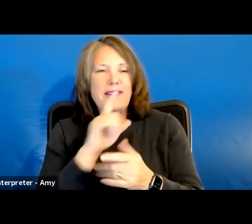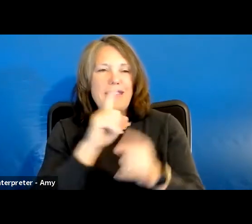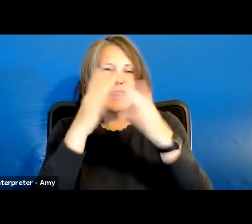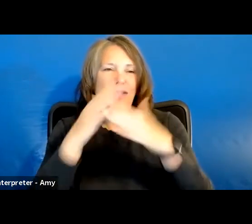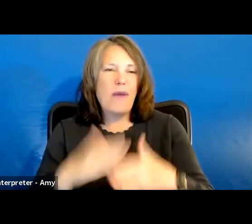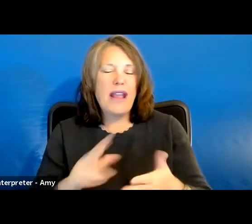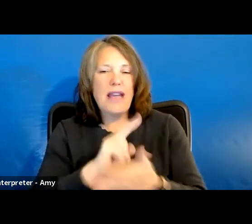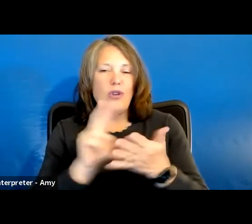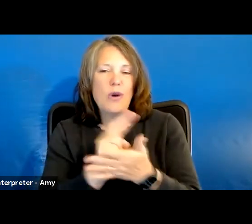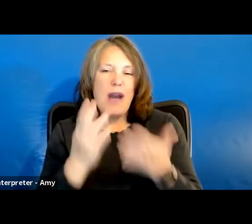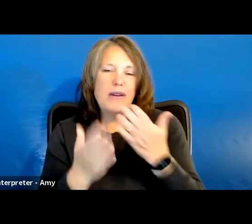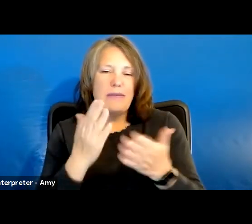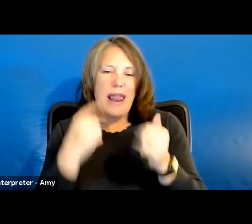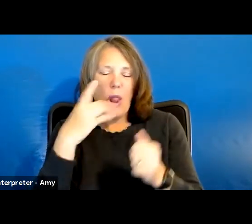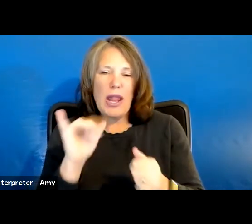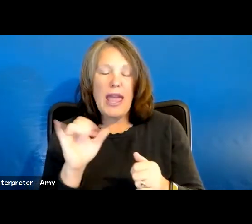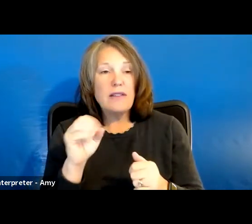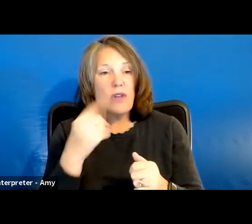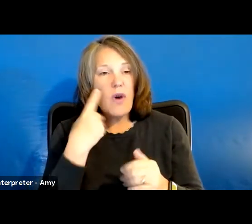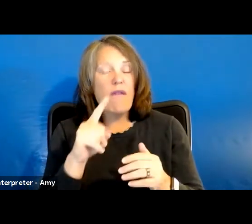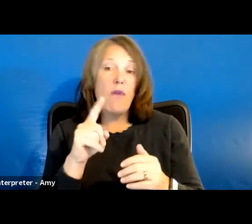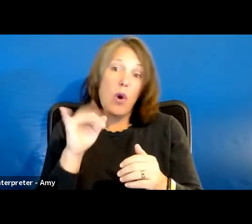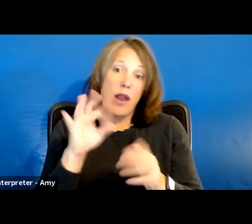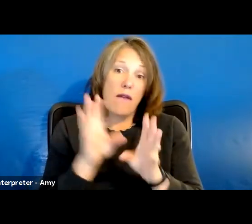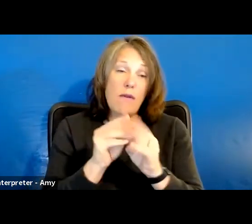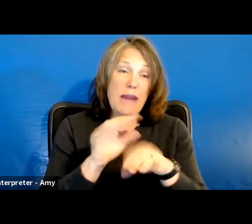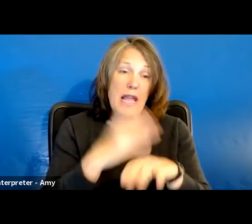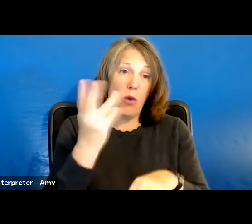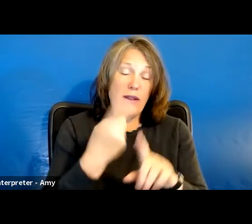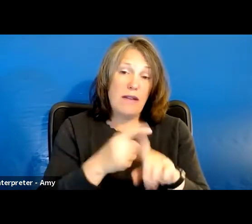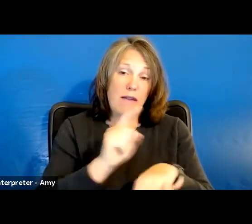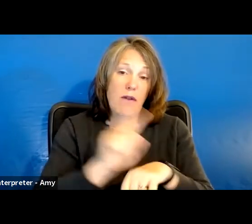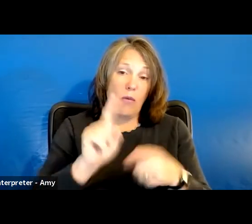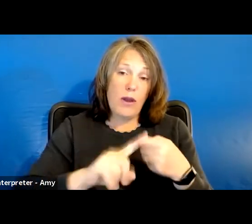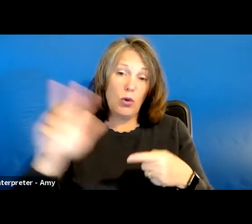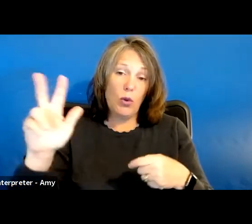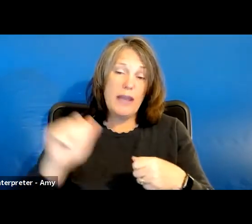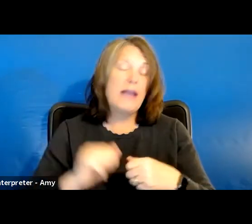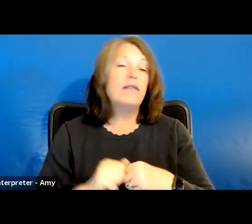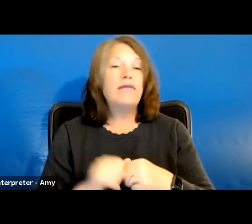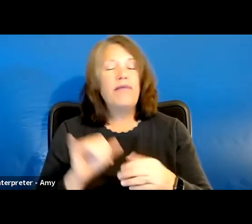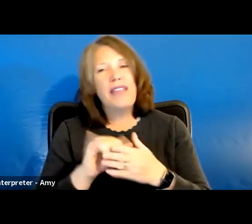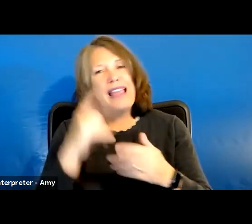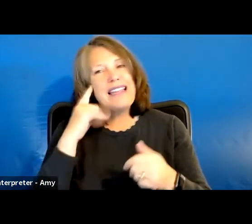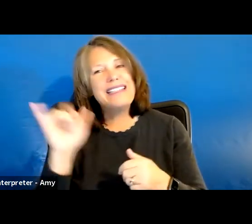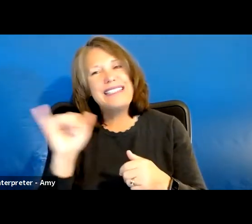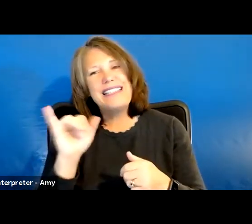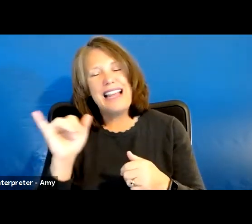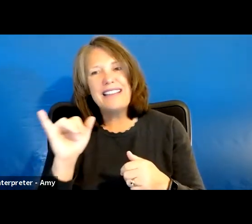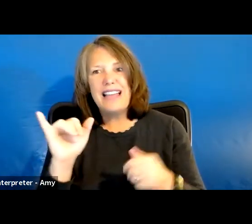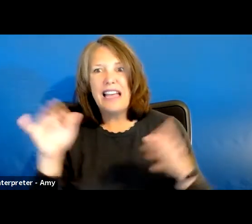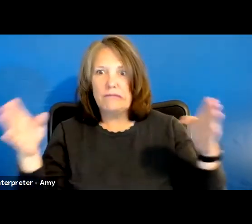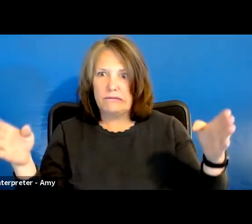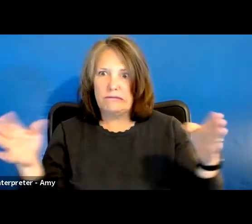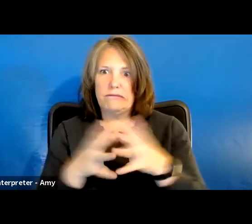two hours might look like. So if we're meeting on Wednesdays from one o'clock to three o'clock, that sounds like a pretty large amount of